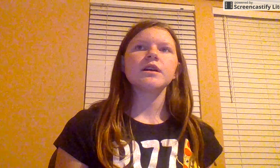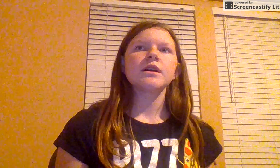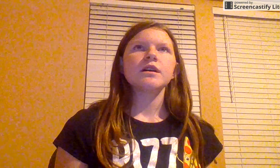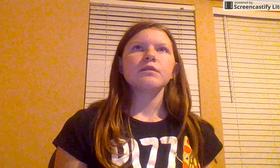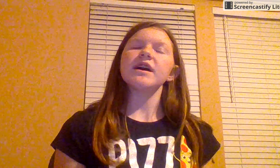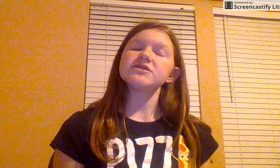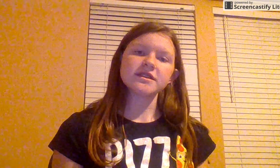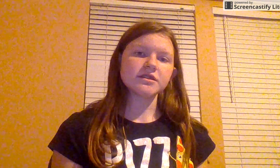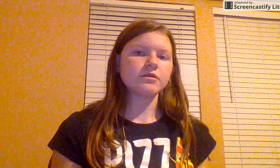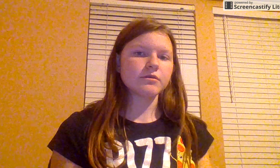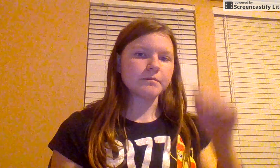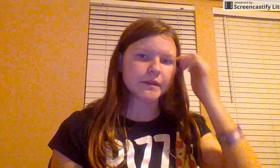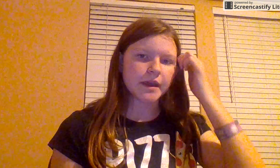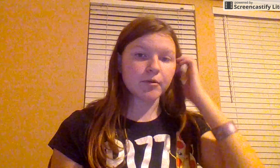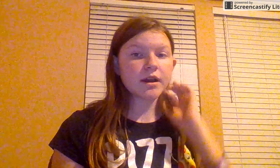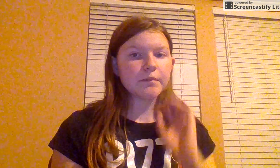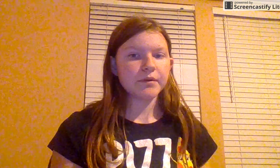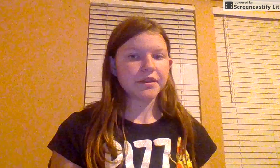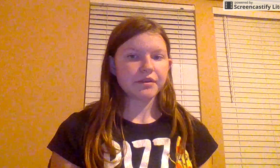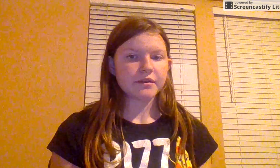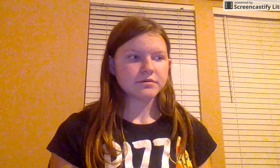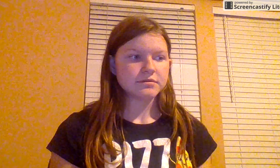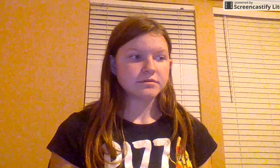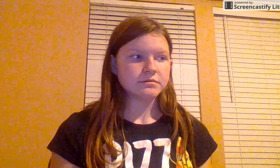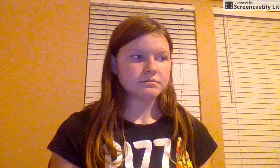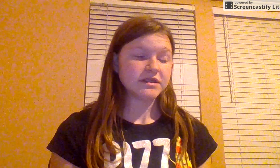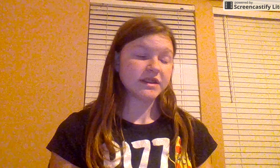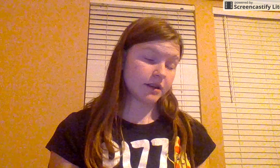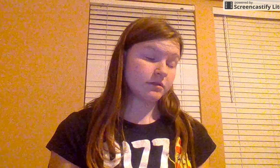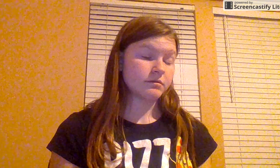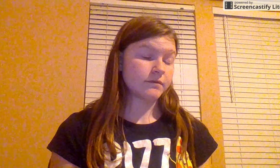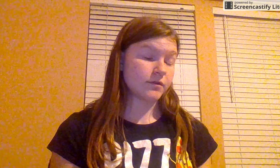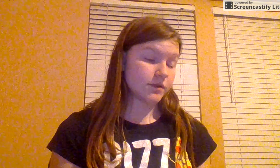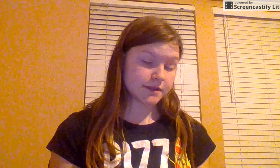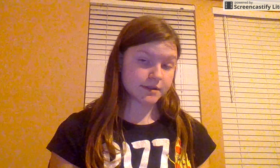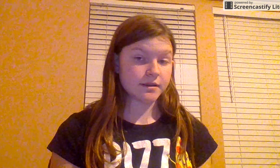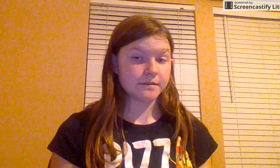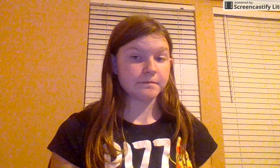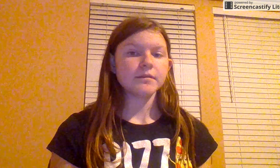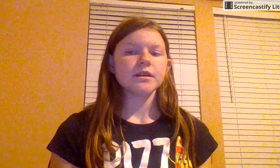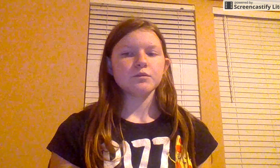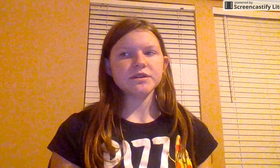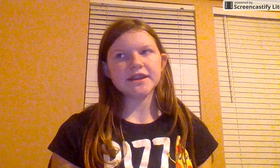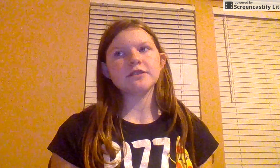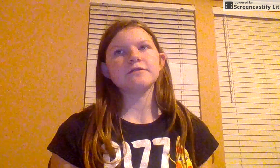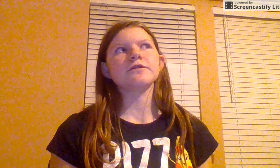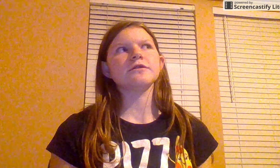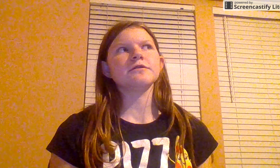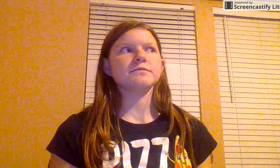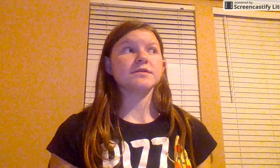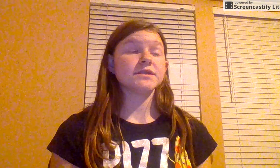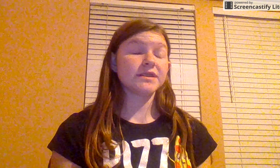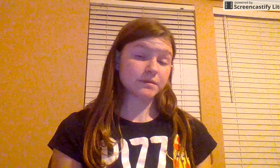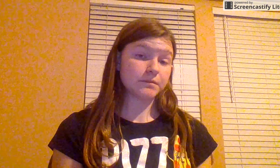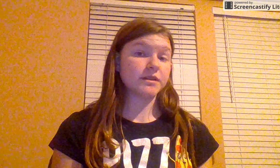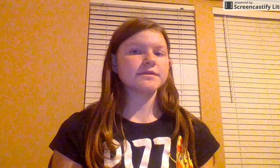Well, as you guys know, I broke up with Dean, of course. We dated for six months,